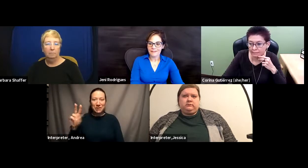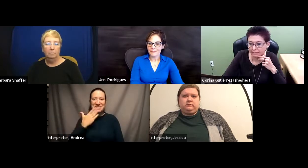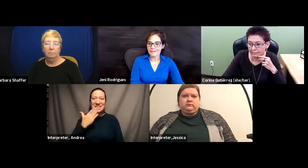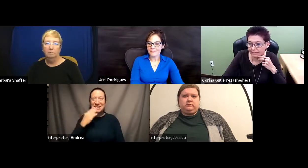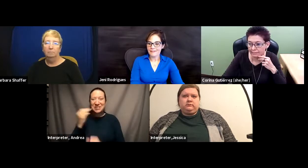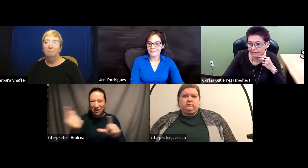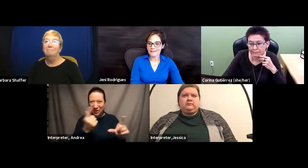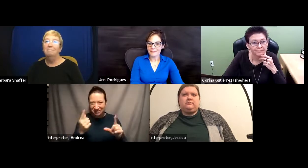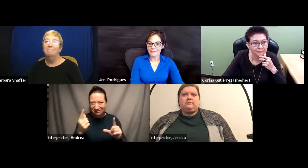and bye for now.